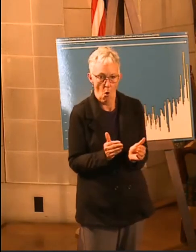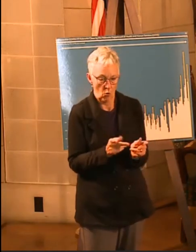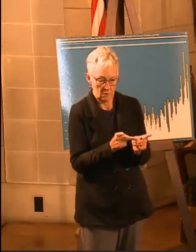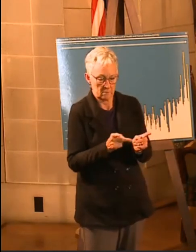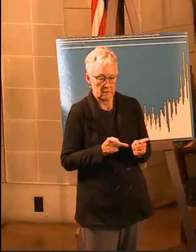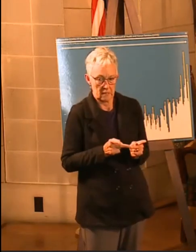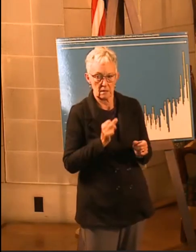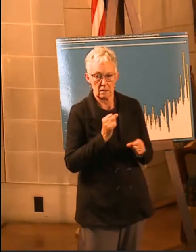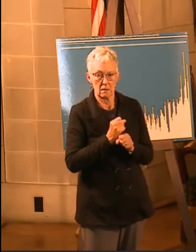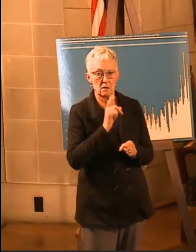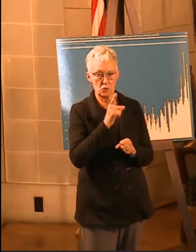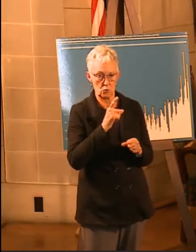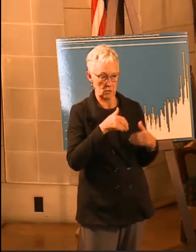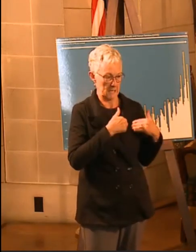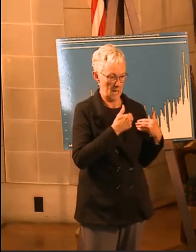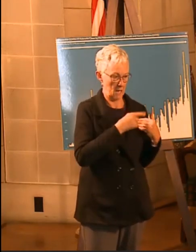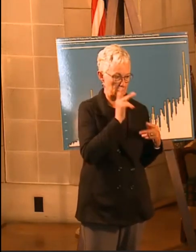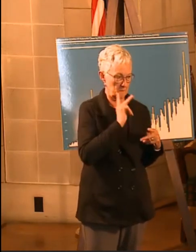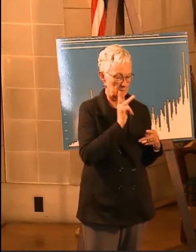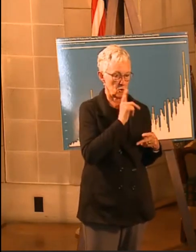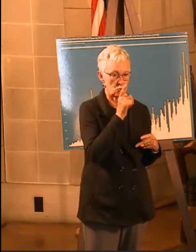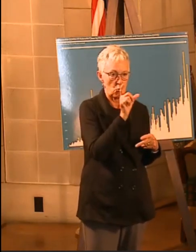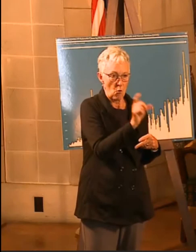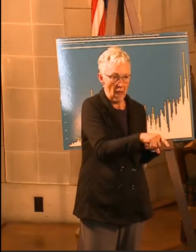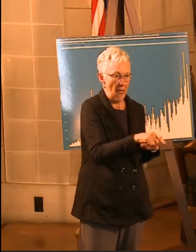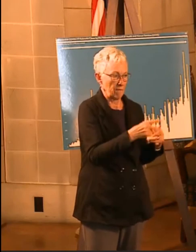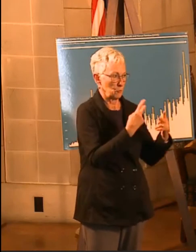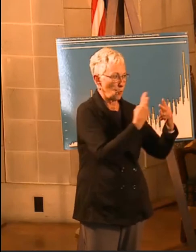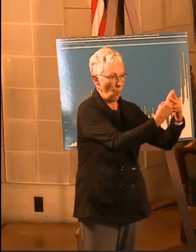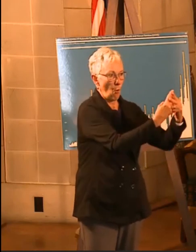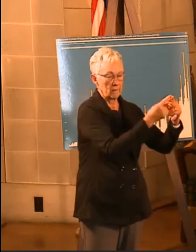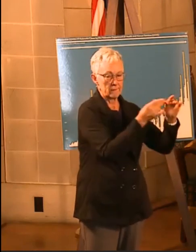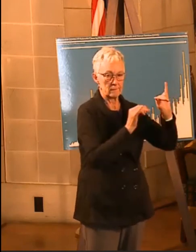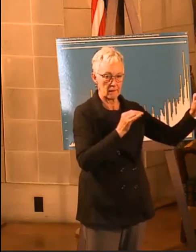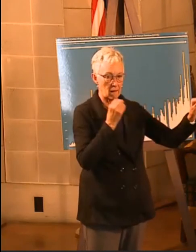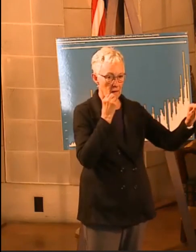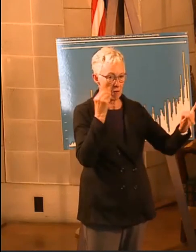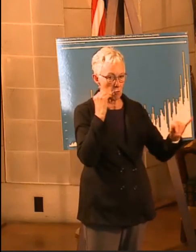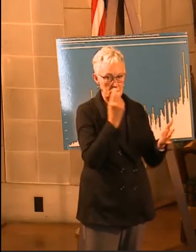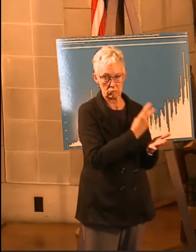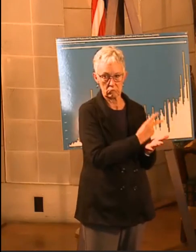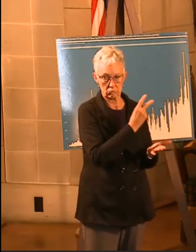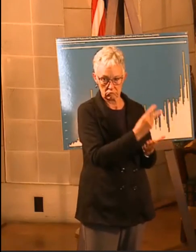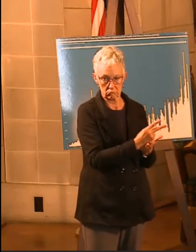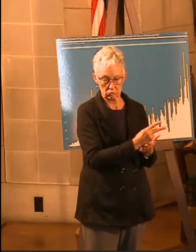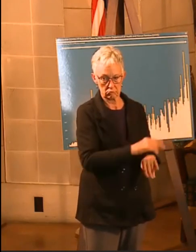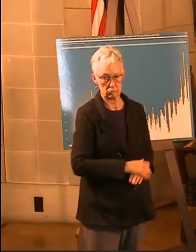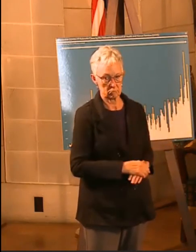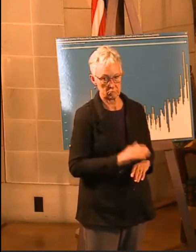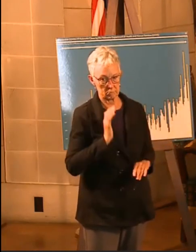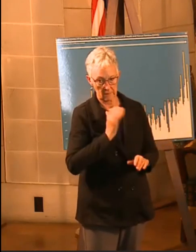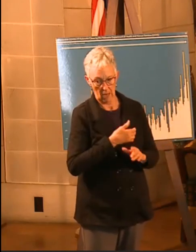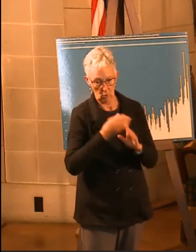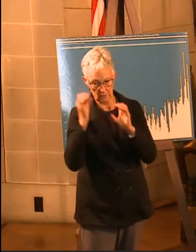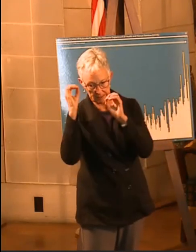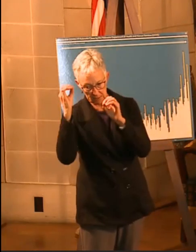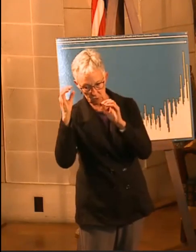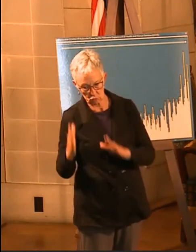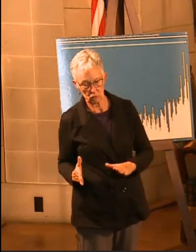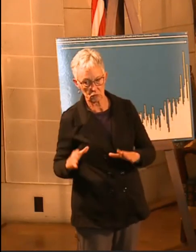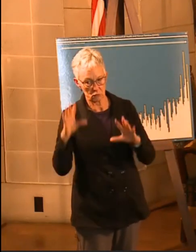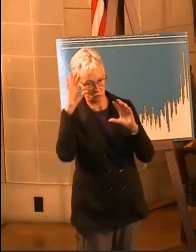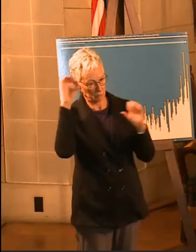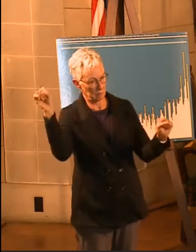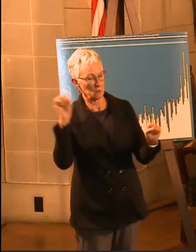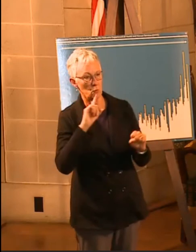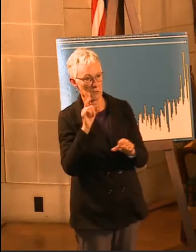be able to make sure that our young people don't get quarantined and can continue to attend in the classroom because our teachers, our superintendents, everybody